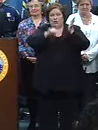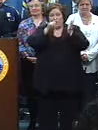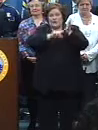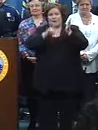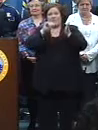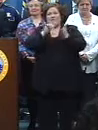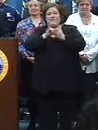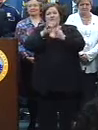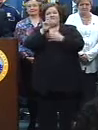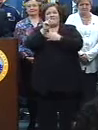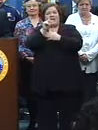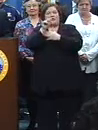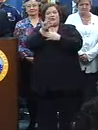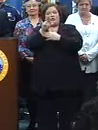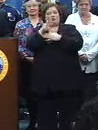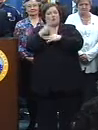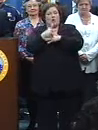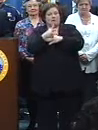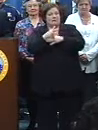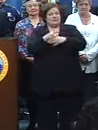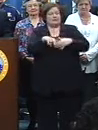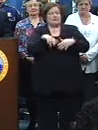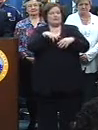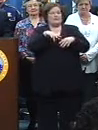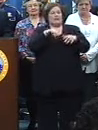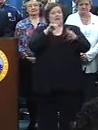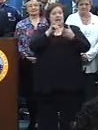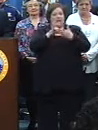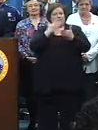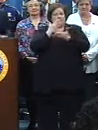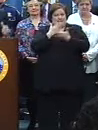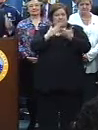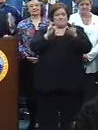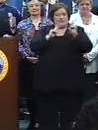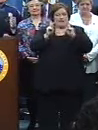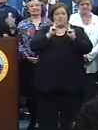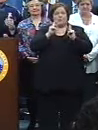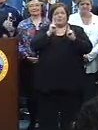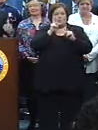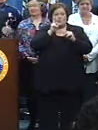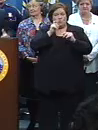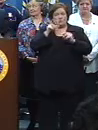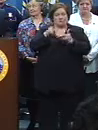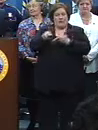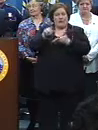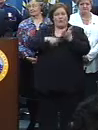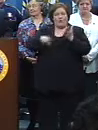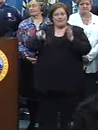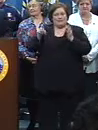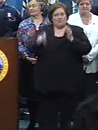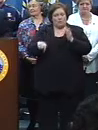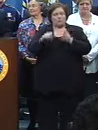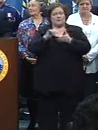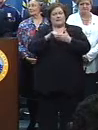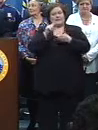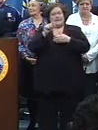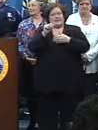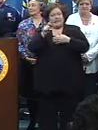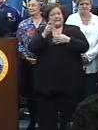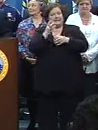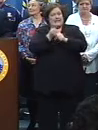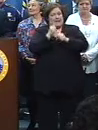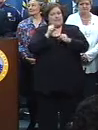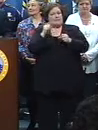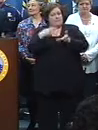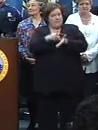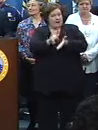The total of 121 violations were issued to make sure that people were paying what they were supposed to, so the taxpayers were getting their value.